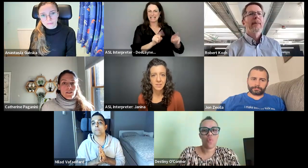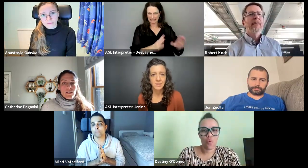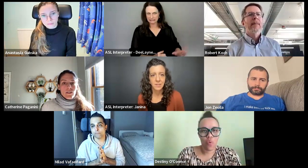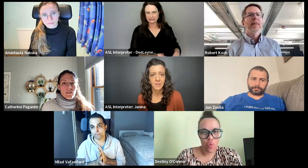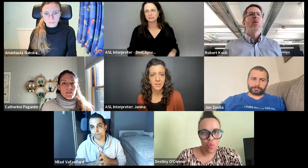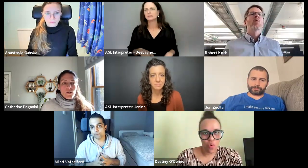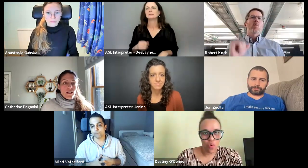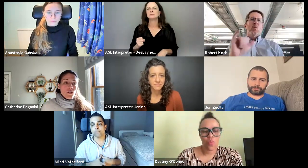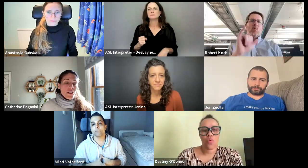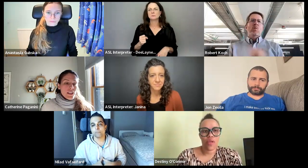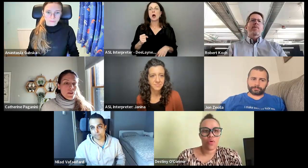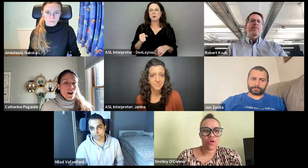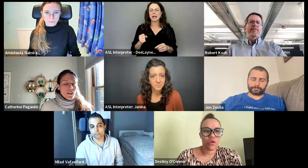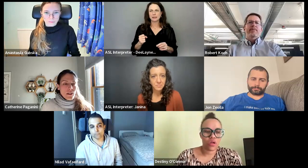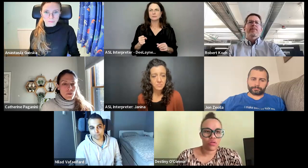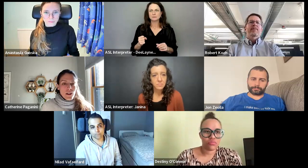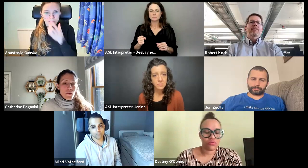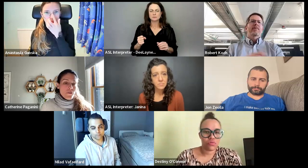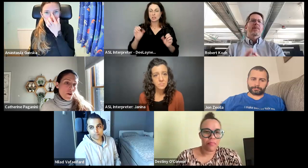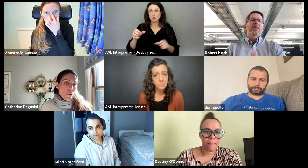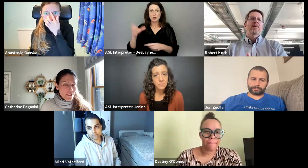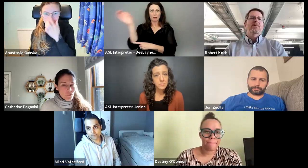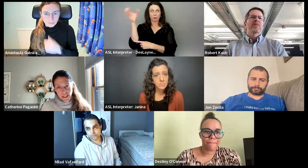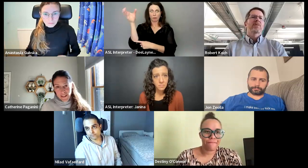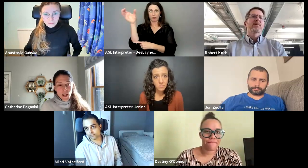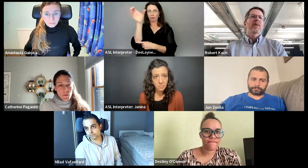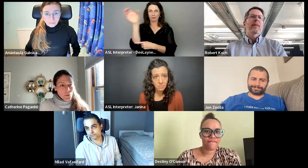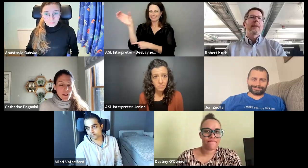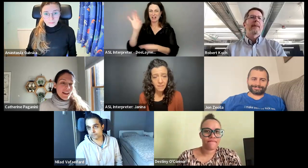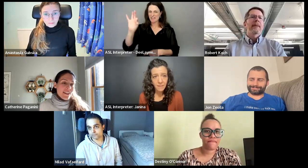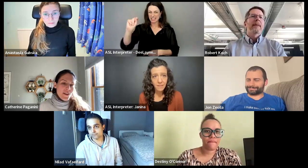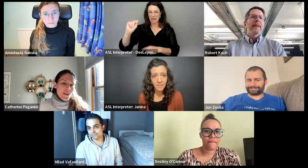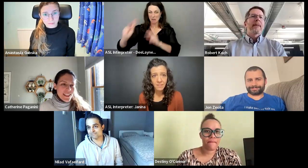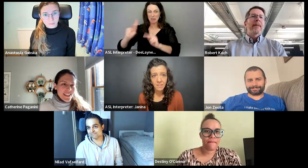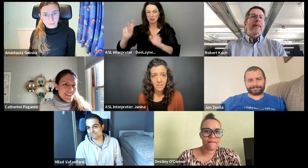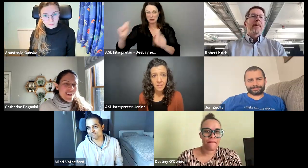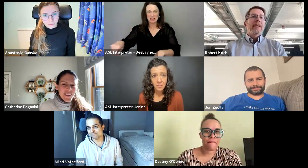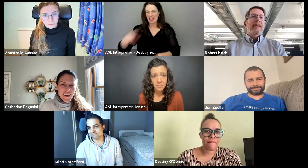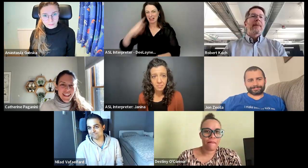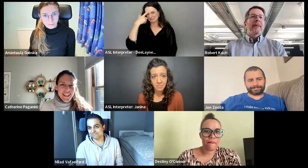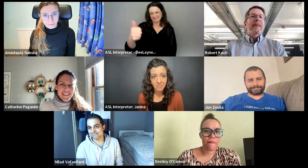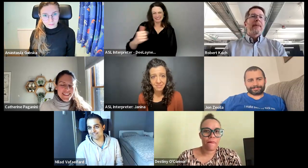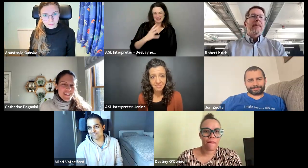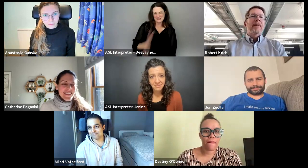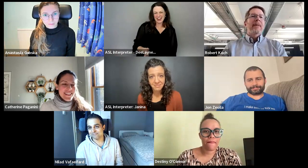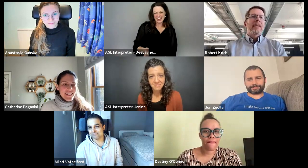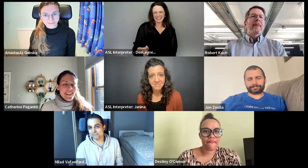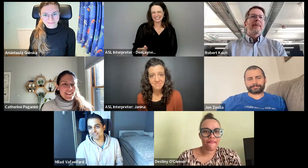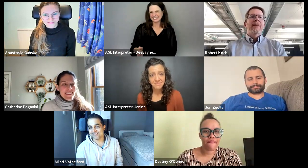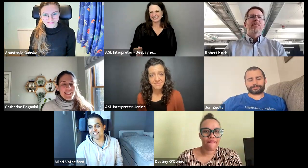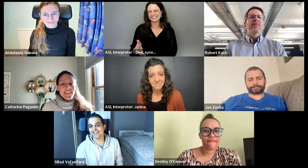But you can certainly walk around with your phone and FaceTime people. That is completely, I know. That is.